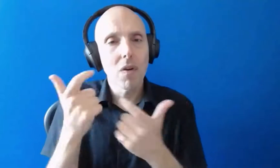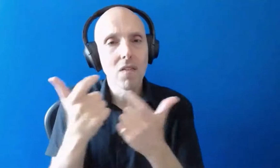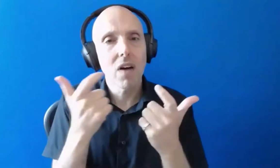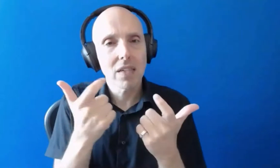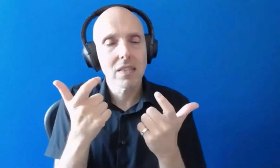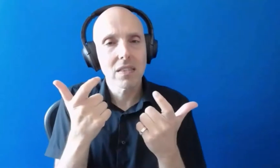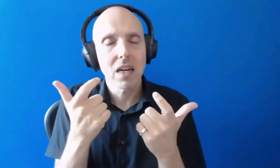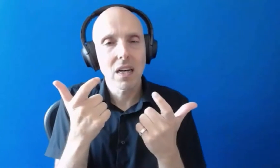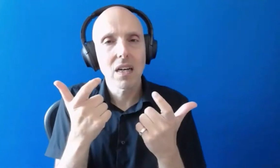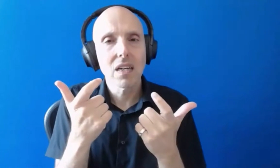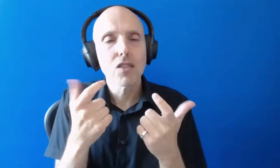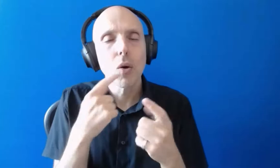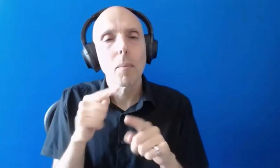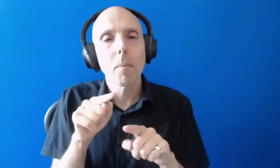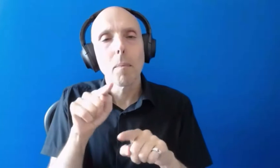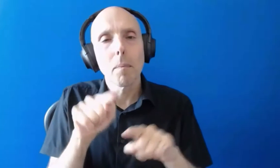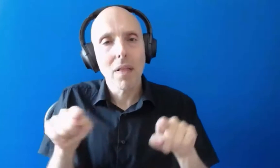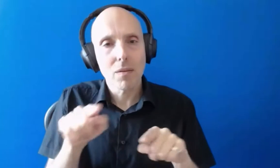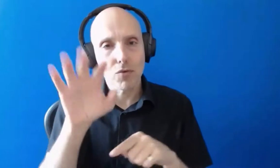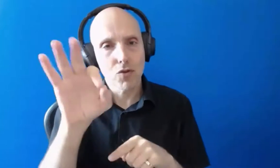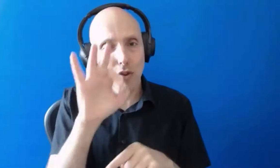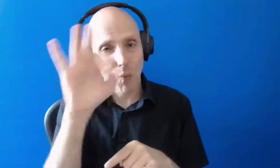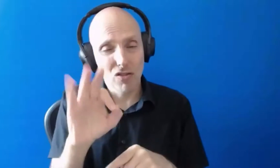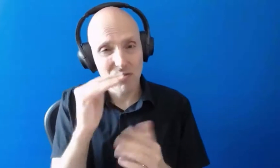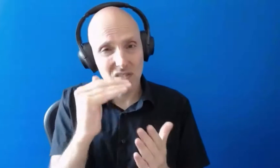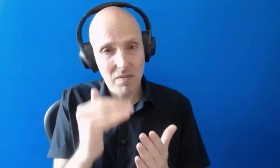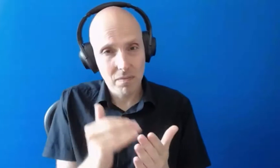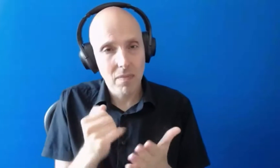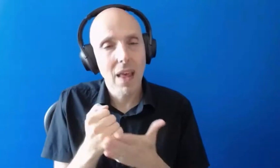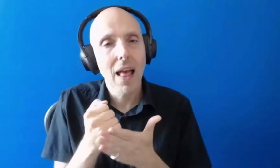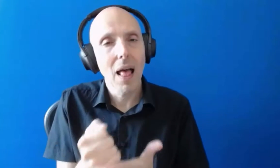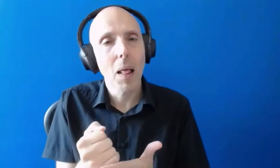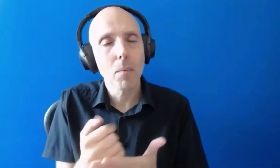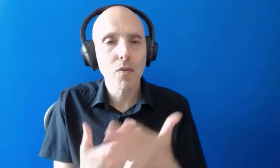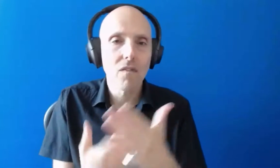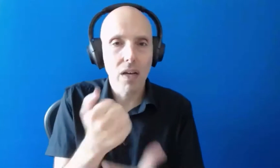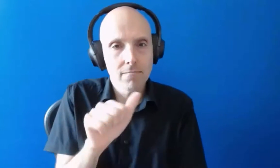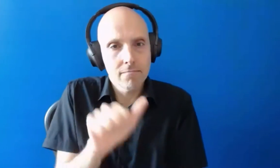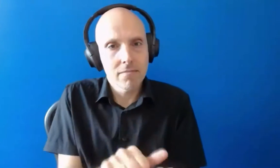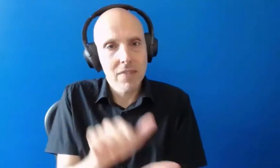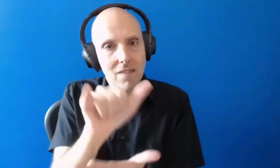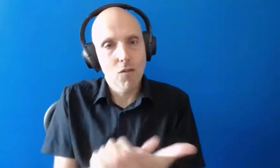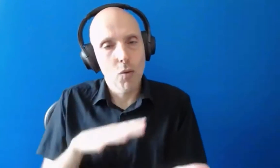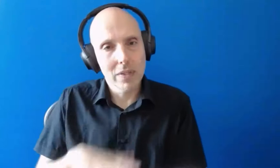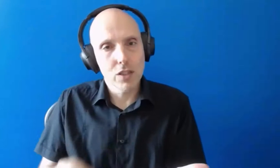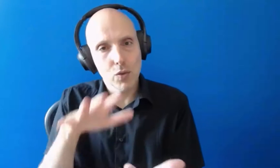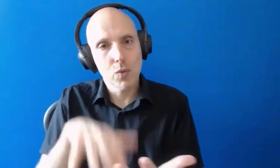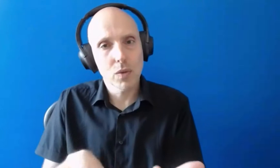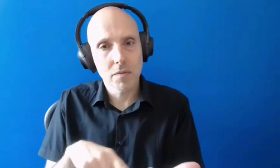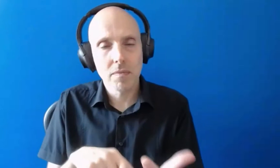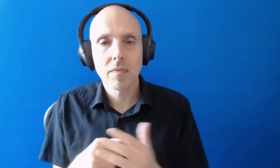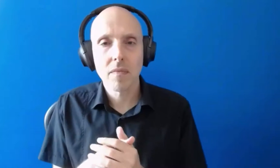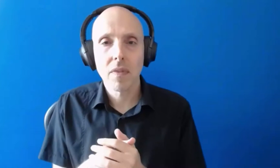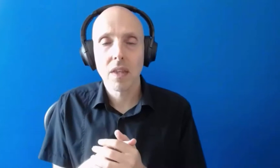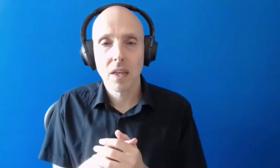multiple choice questions and then that will help you find um the form that you that you need to complete um it's a full